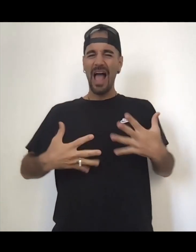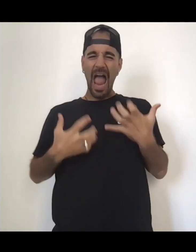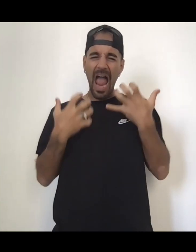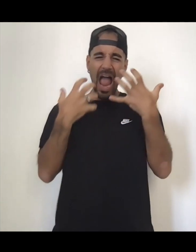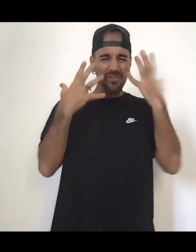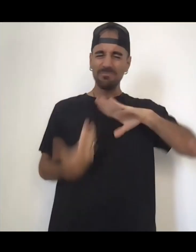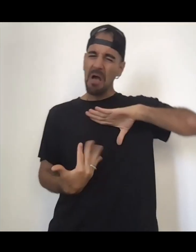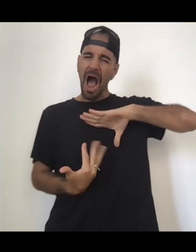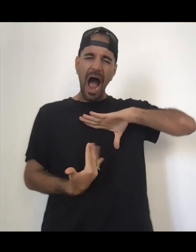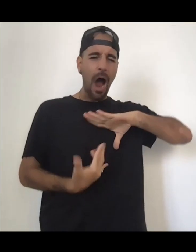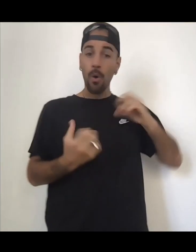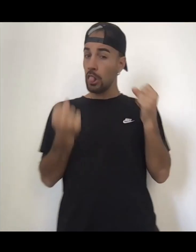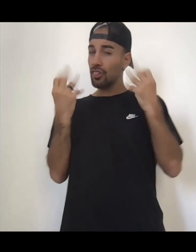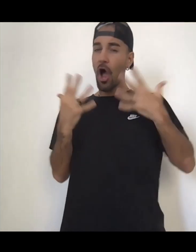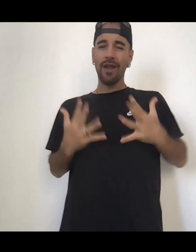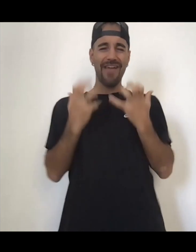in the collective energy.